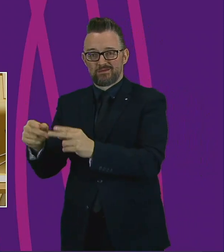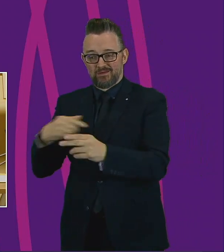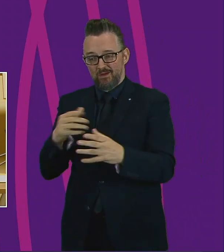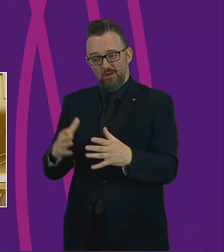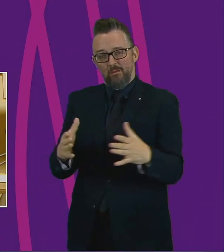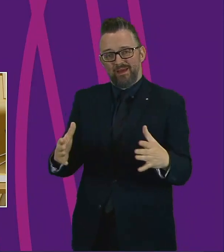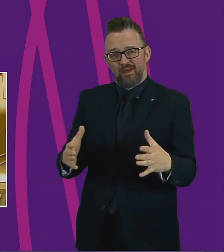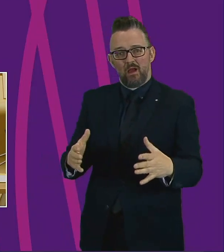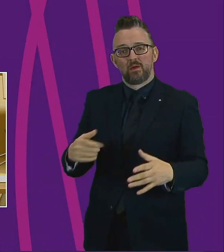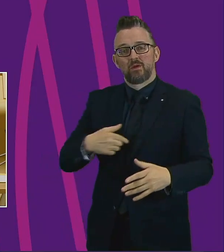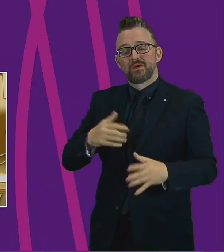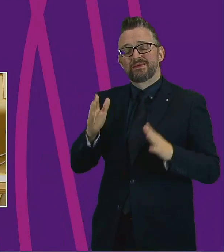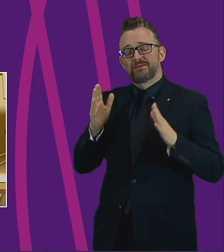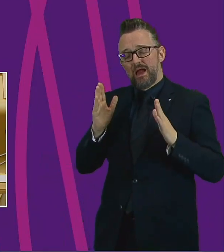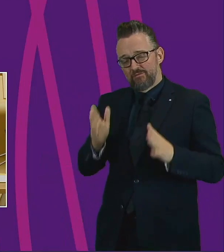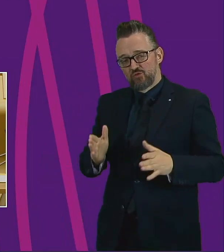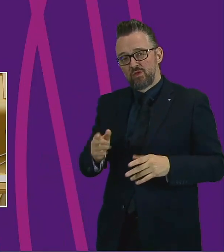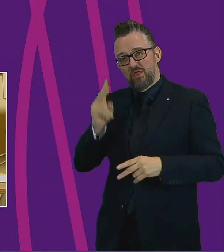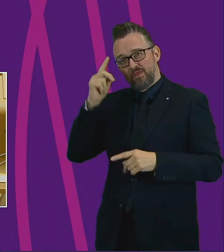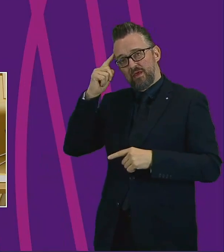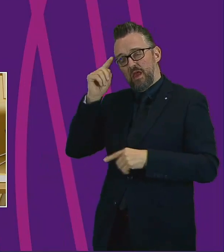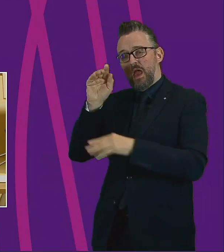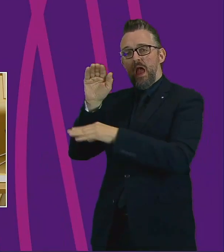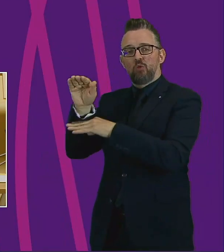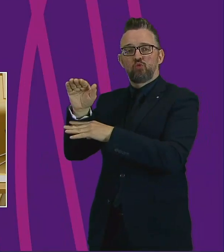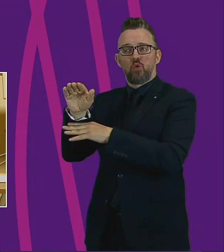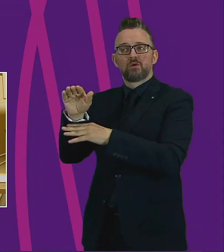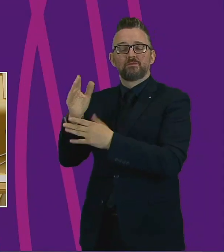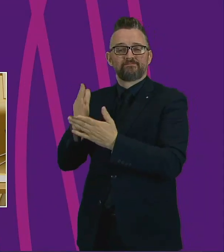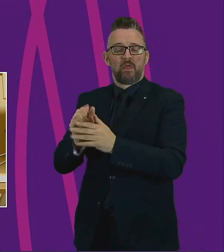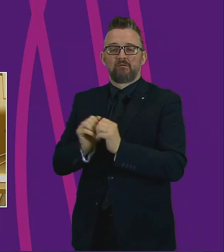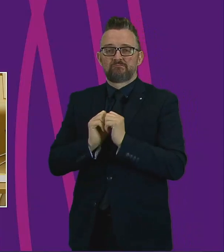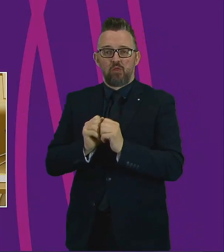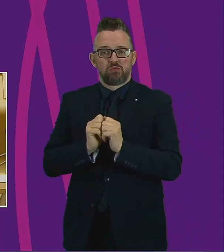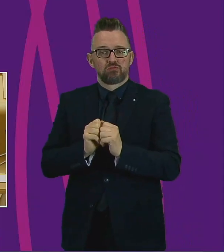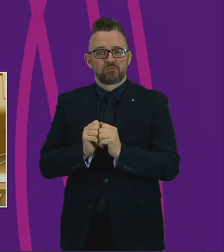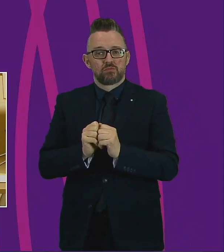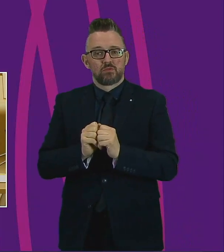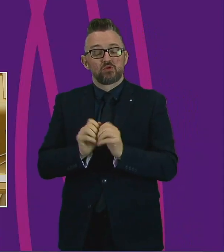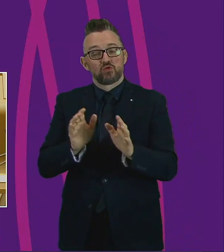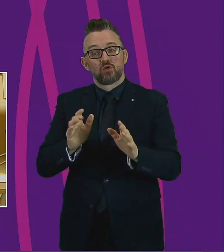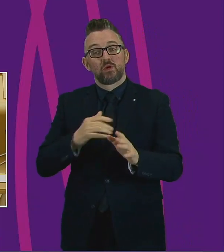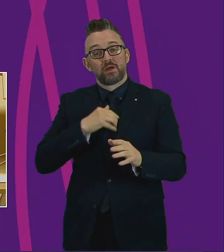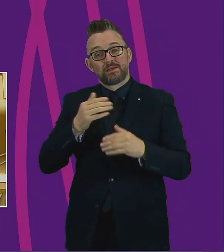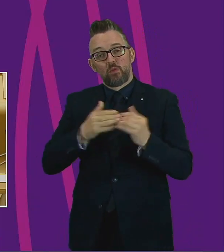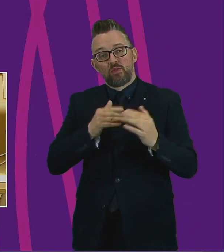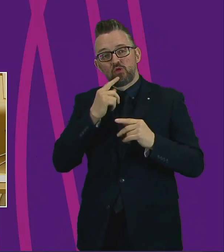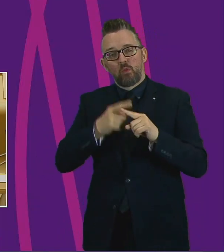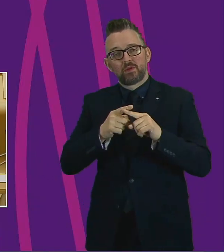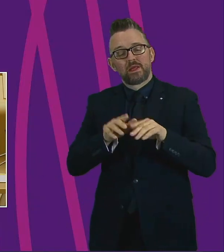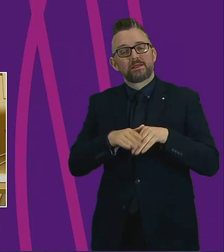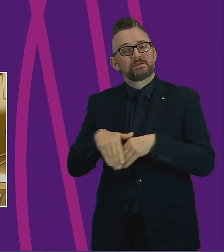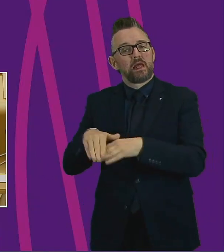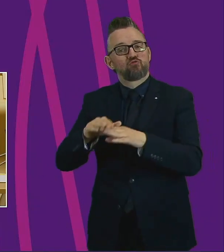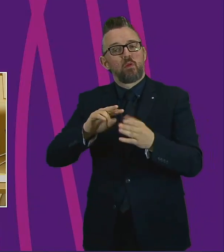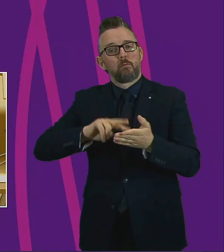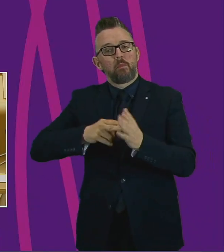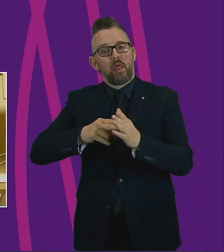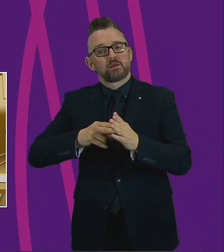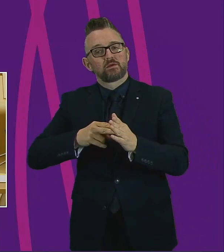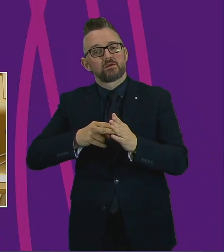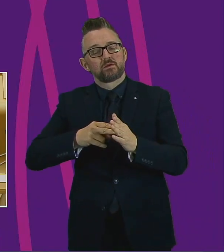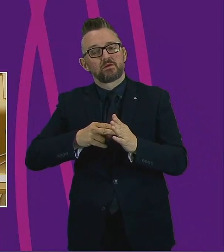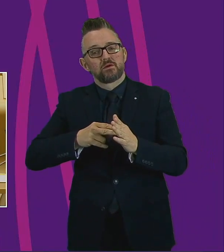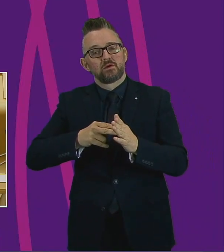the value of the outdoors and we need to provide for that. So when we come to dealing with National Planning Framework 4 then